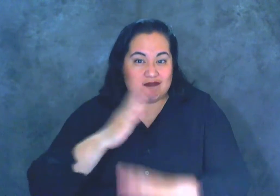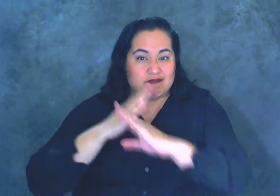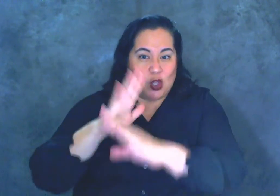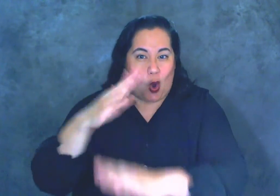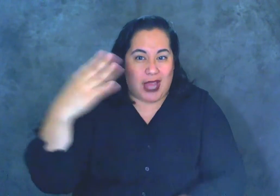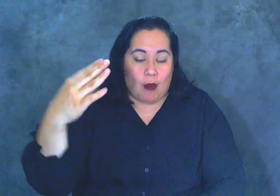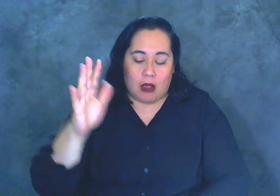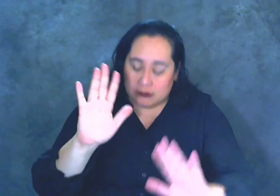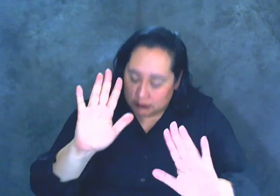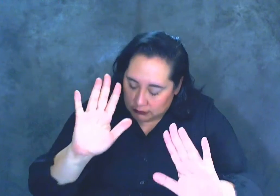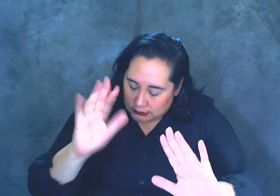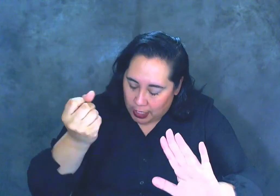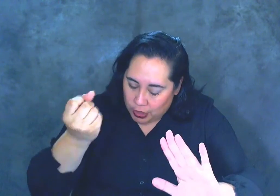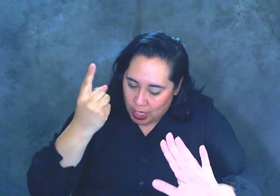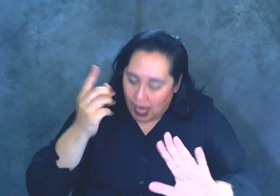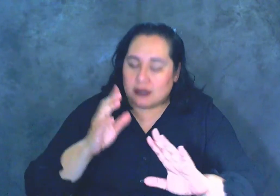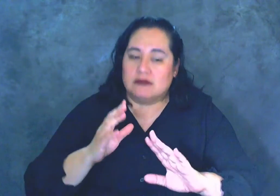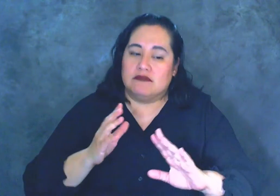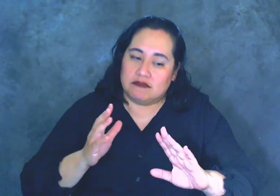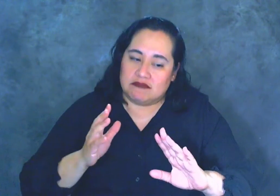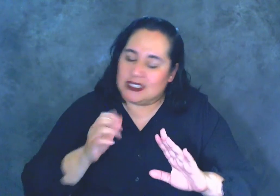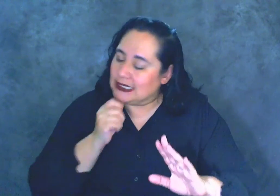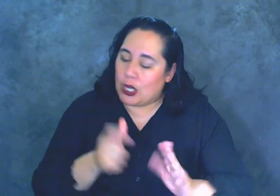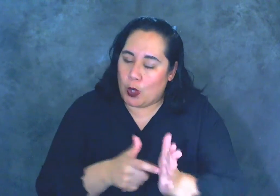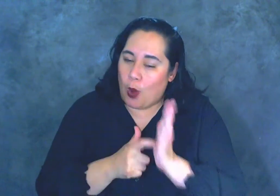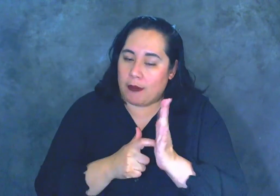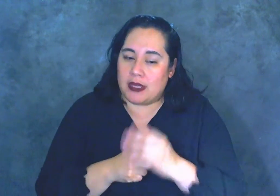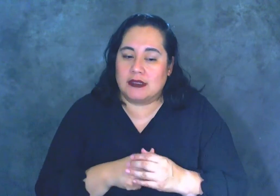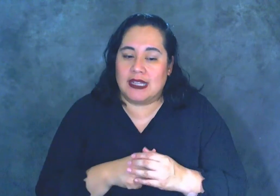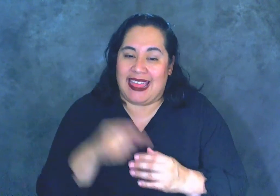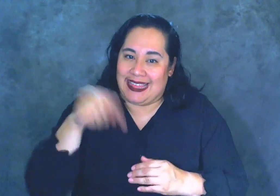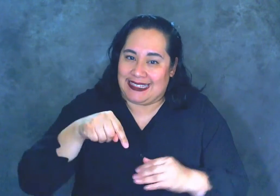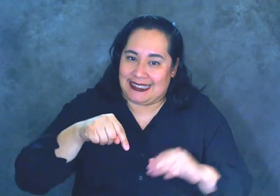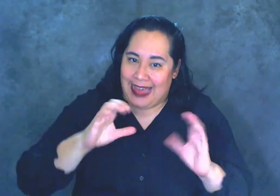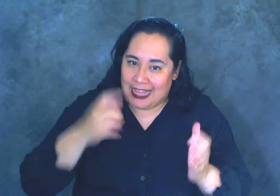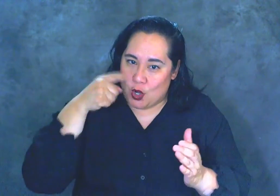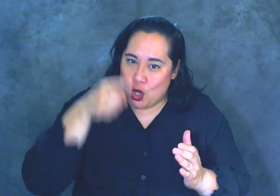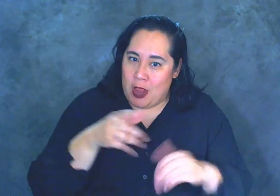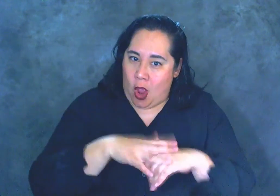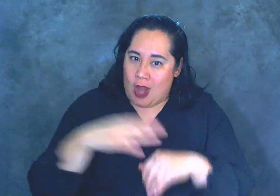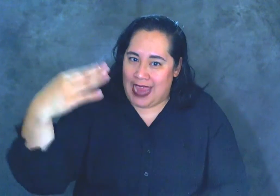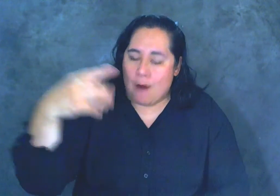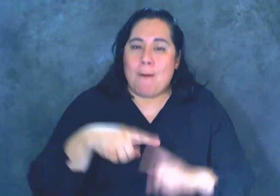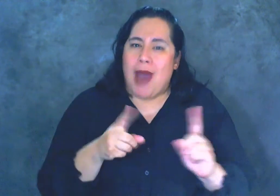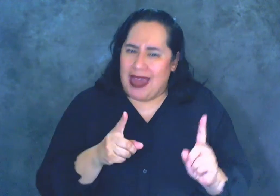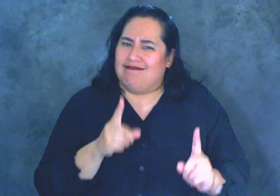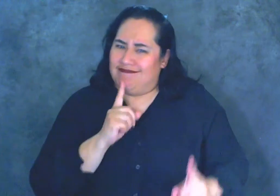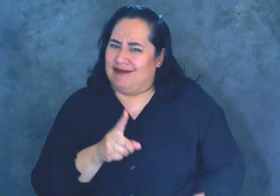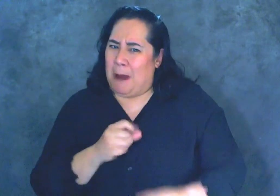which I understand it's not a requirement in this class for you to be on camera. But it certainly makes class a lot